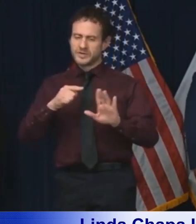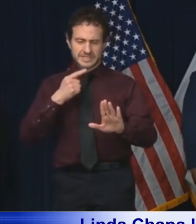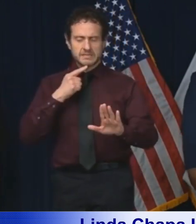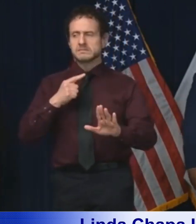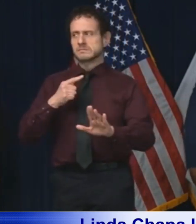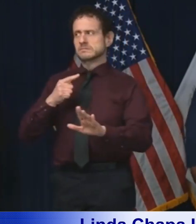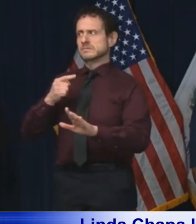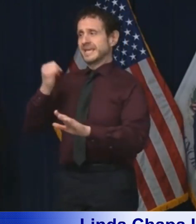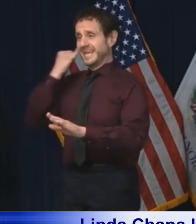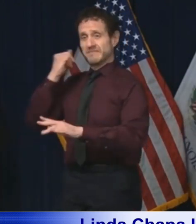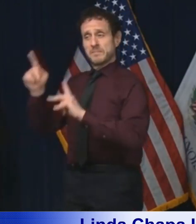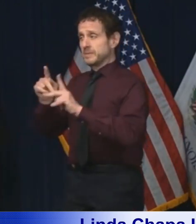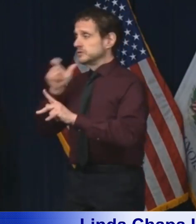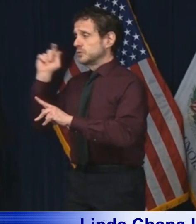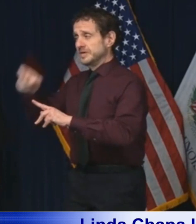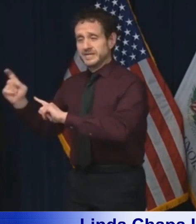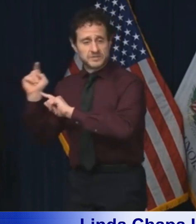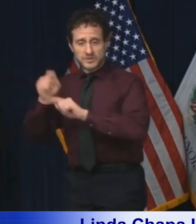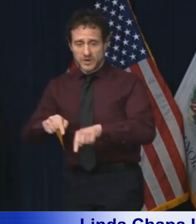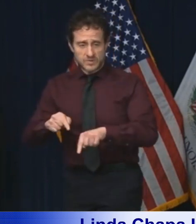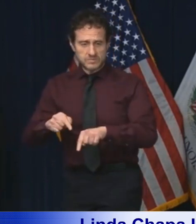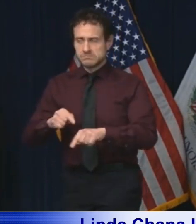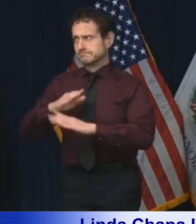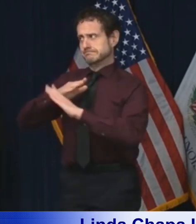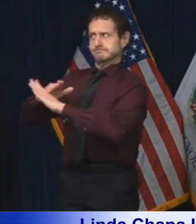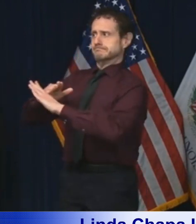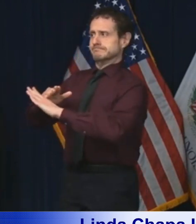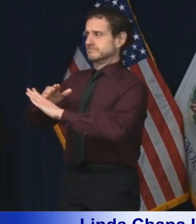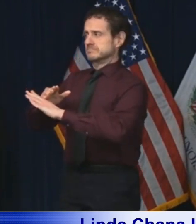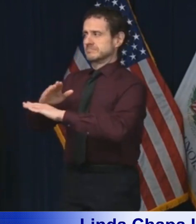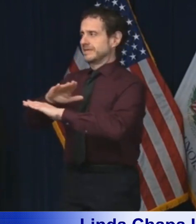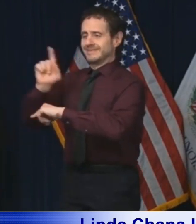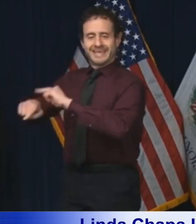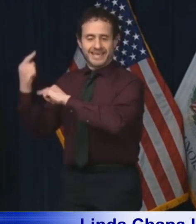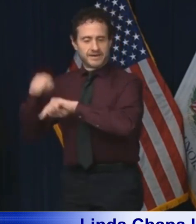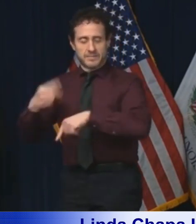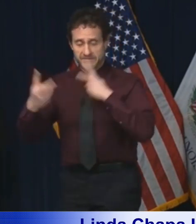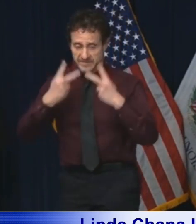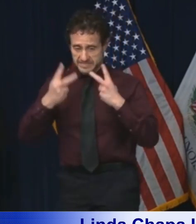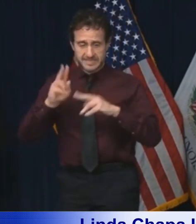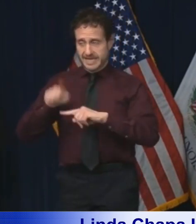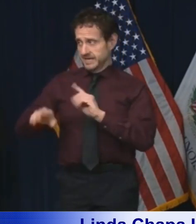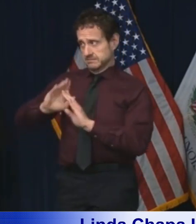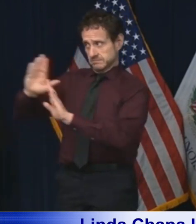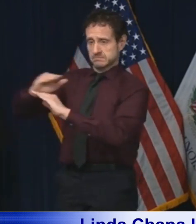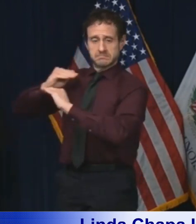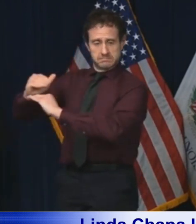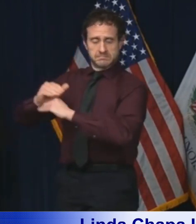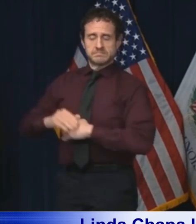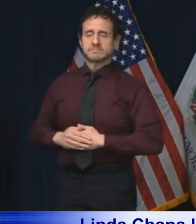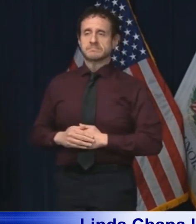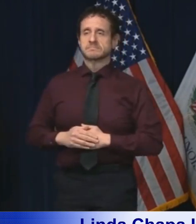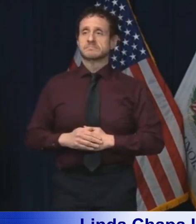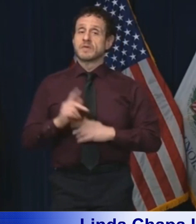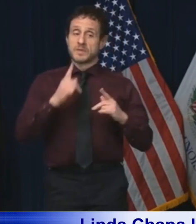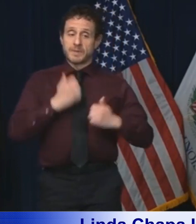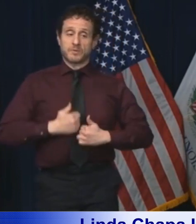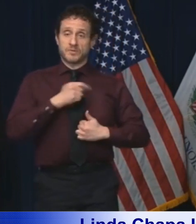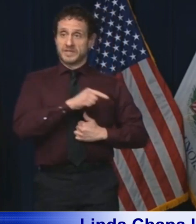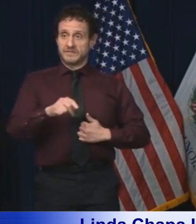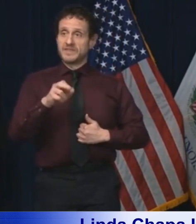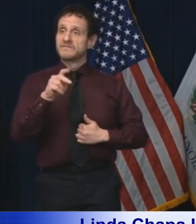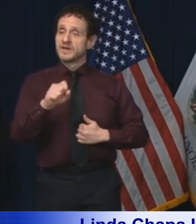to non-essential personnel. Our residents have been encouraged to stay in their units and minimize